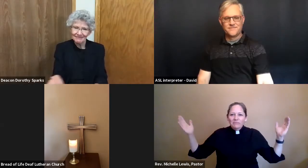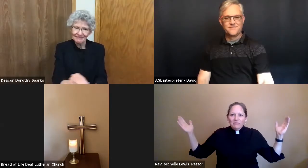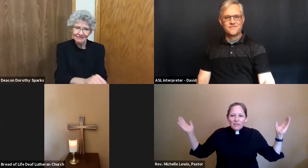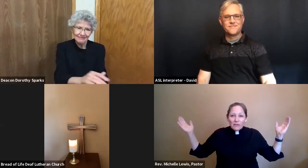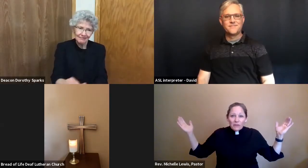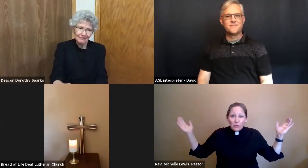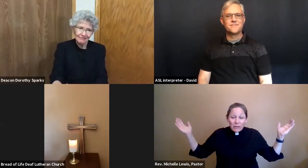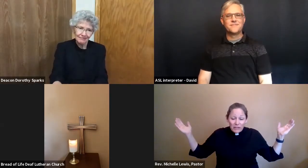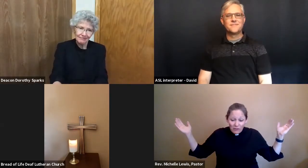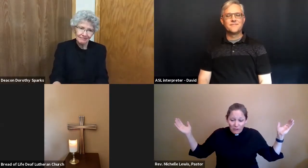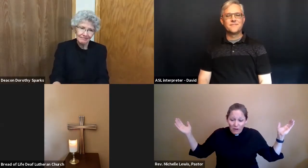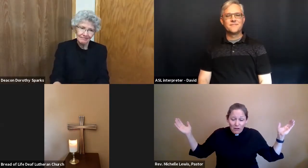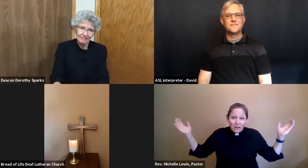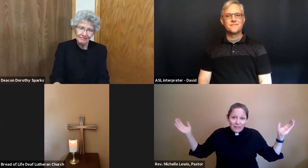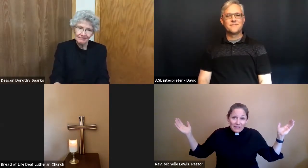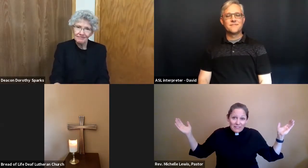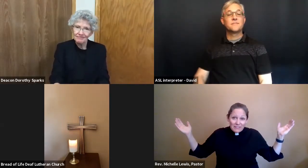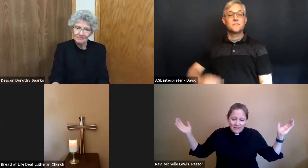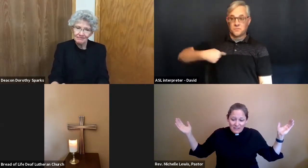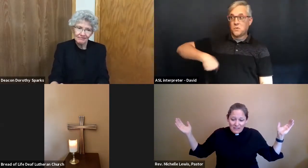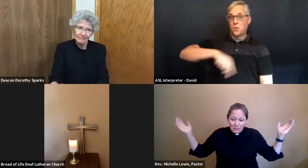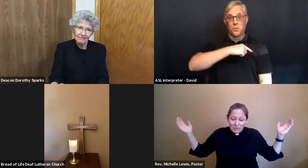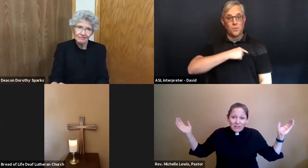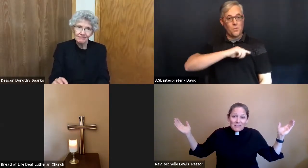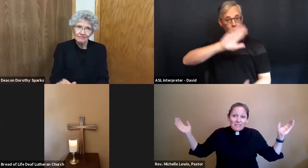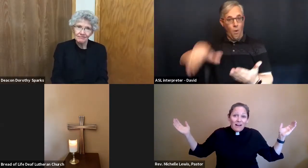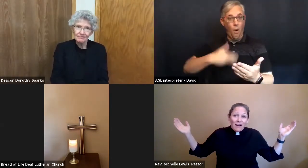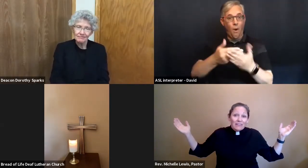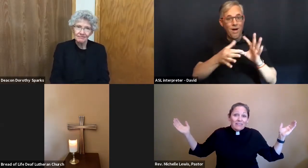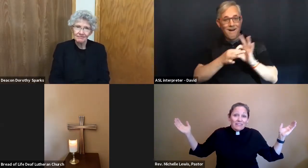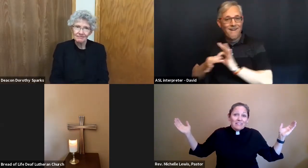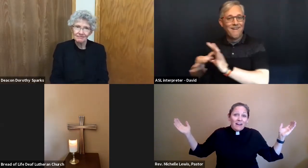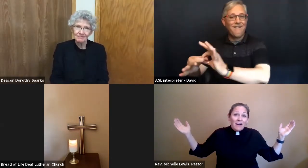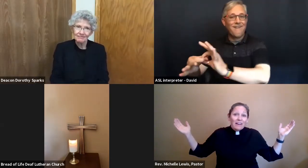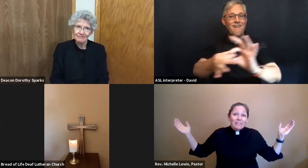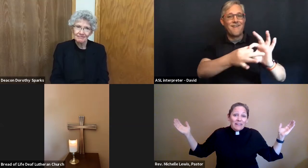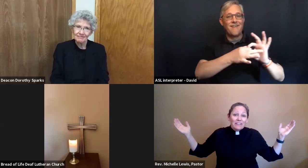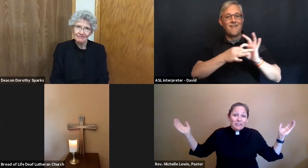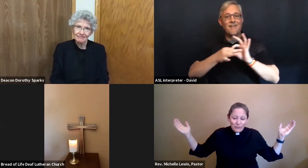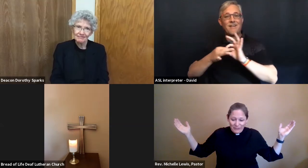We are all connected because God is kind and good.